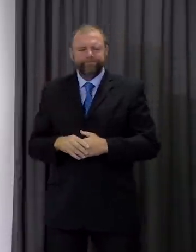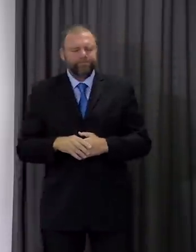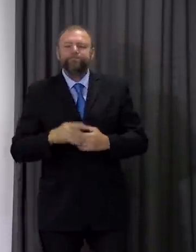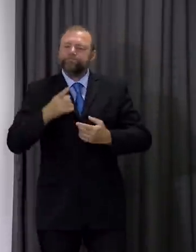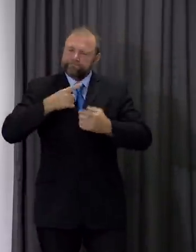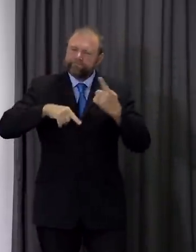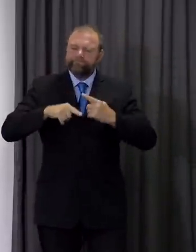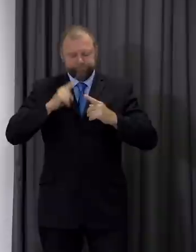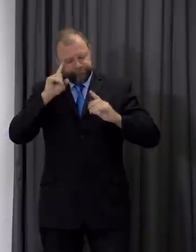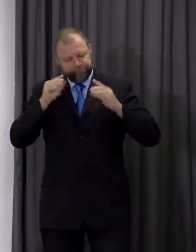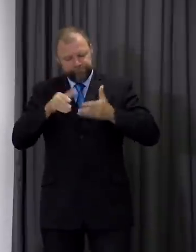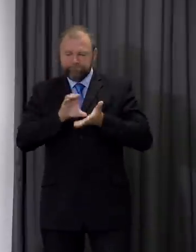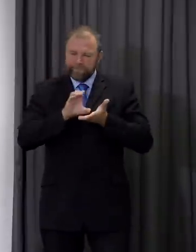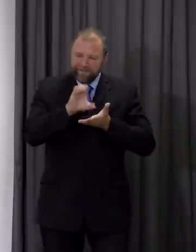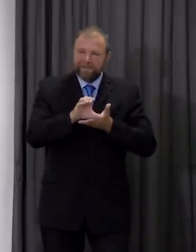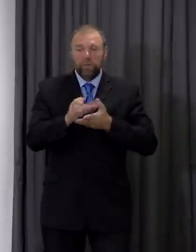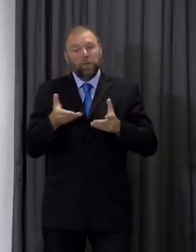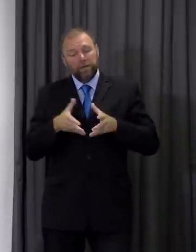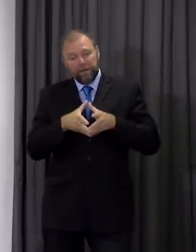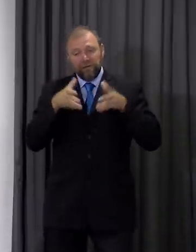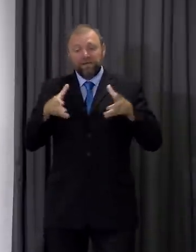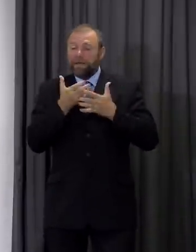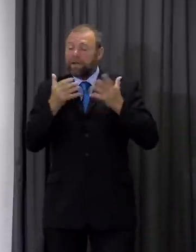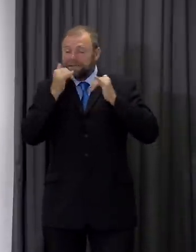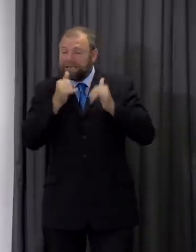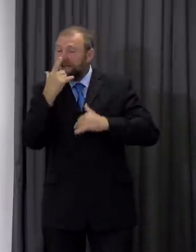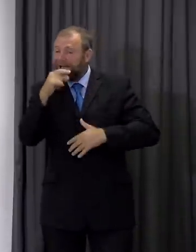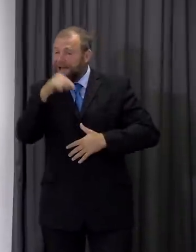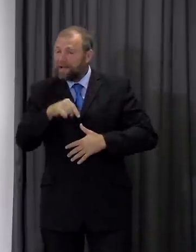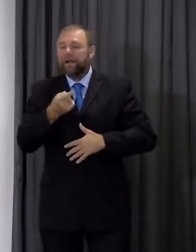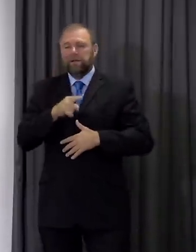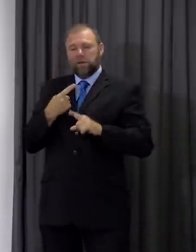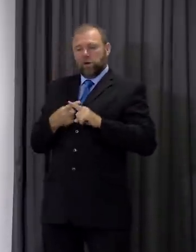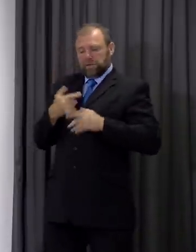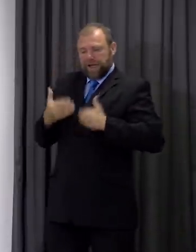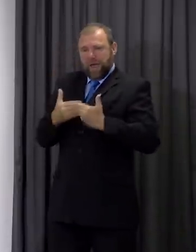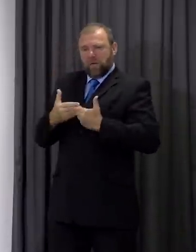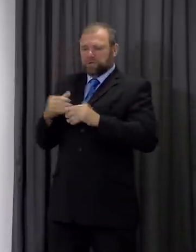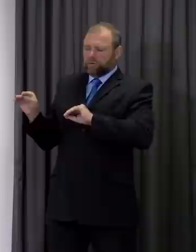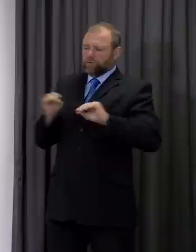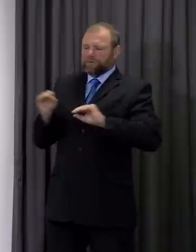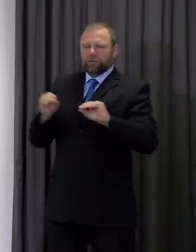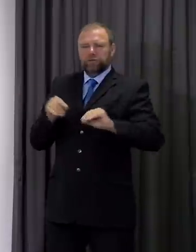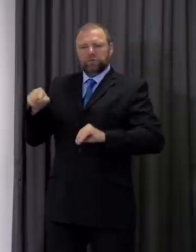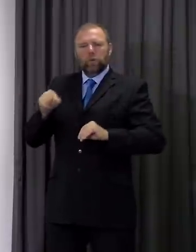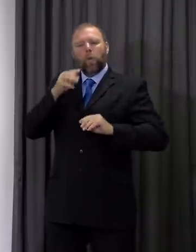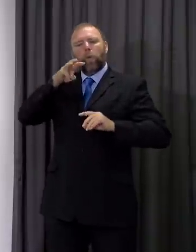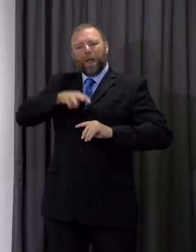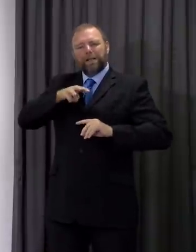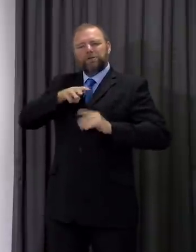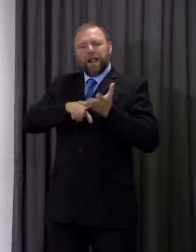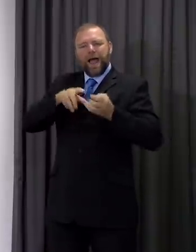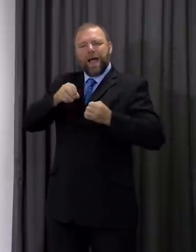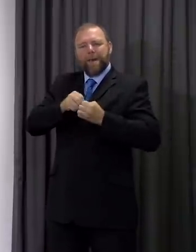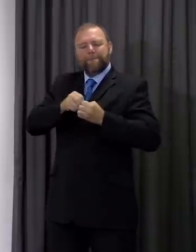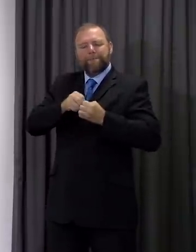testing capacity, and we're taking urgent action to switch over testing facilities to Welsh laboratories to increase capacity through our mobile